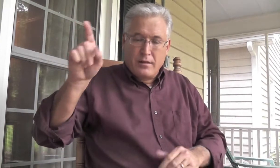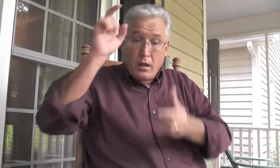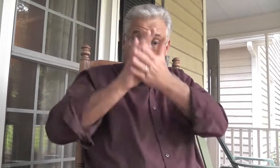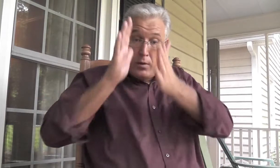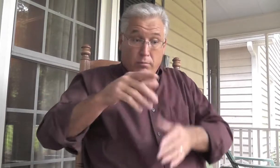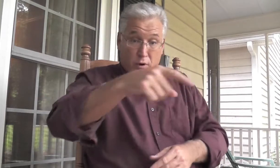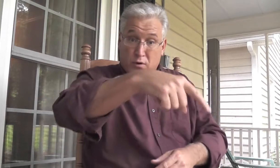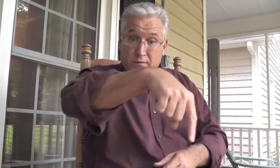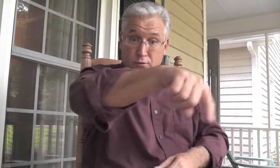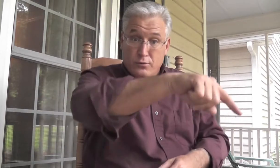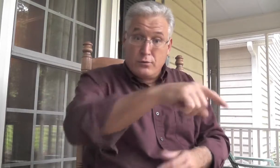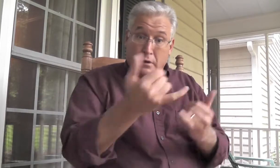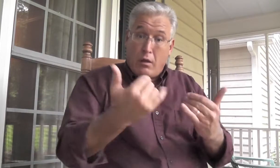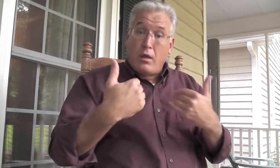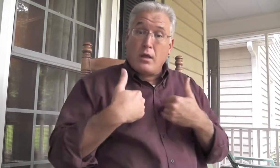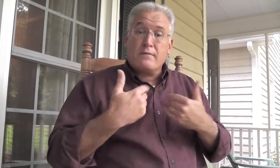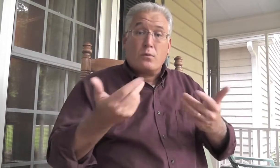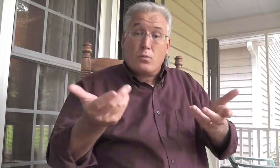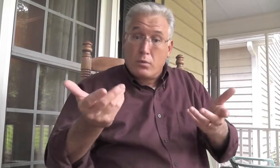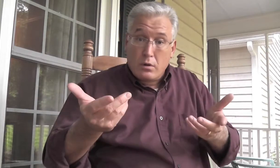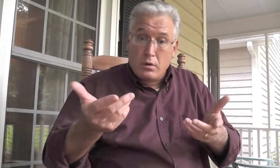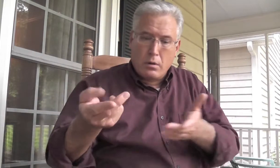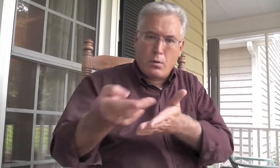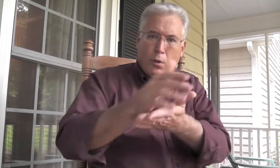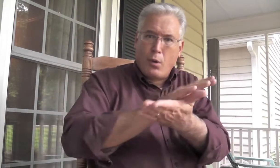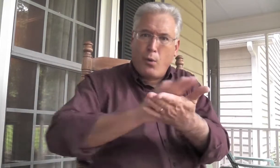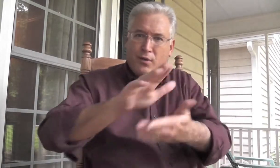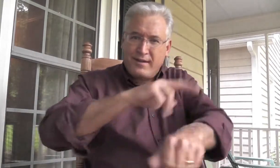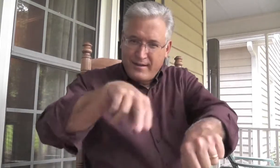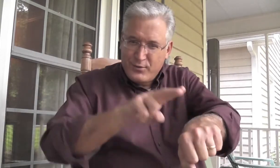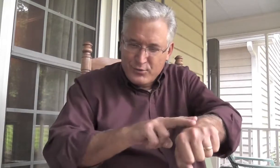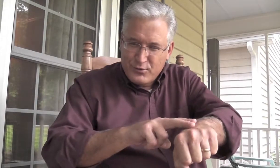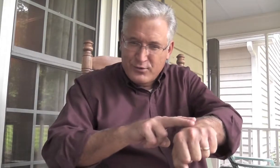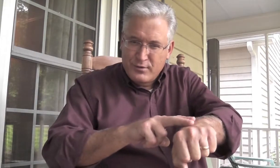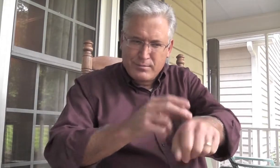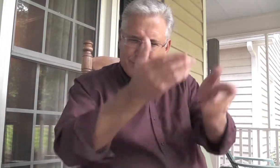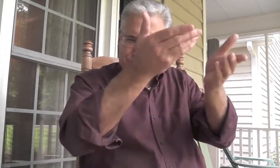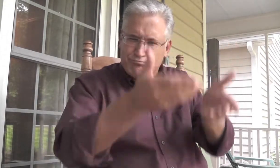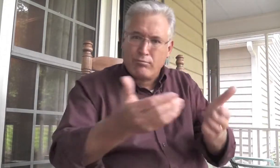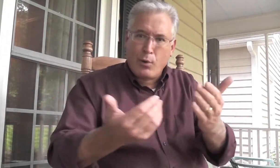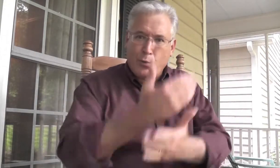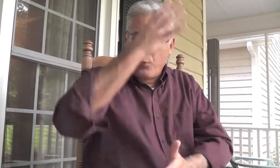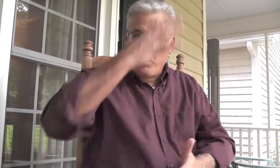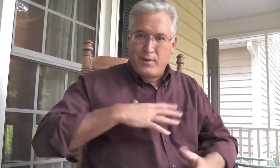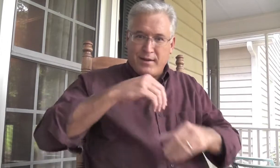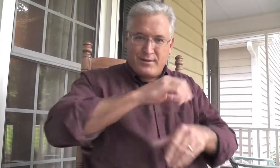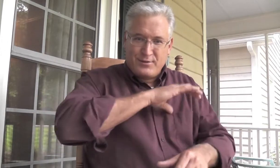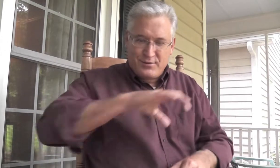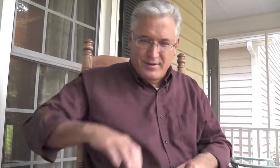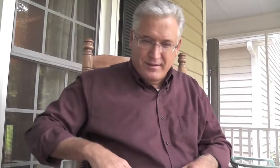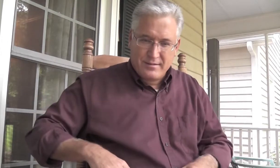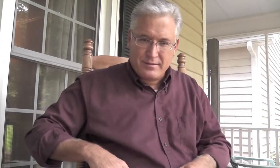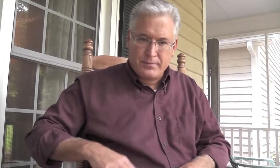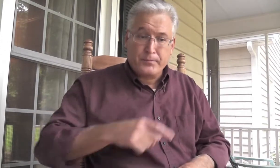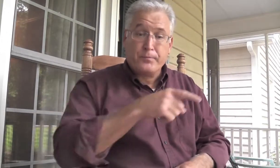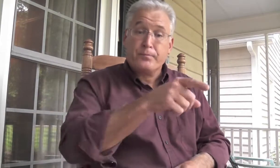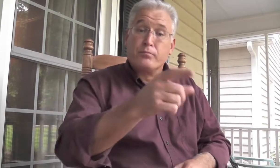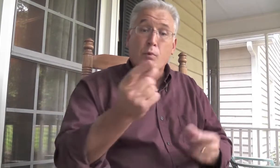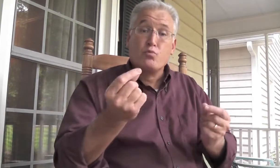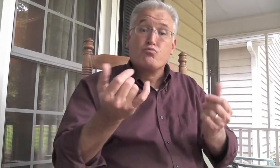Crucified, dead, and buried with Christ. The believers, what is it? It is a holy nature. That's what they have. A new man in